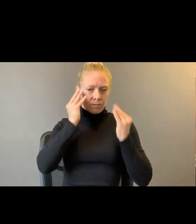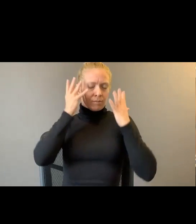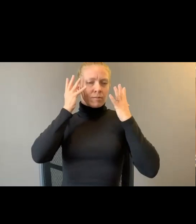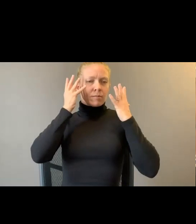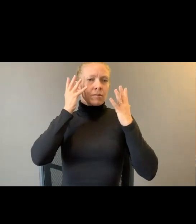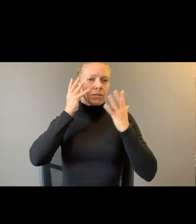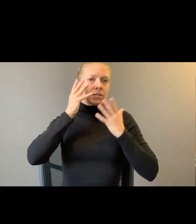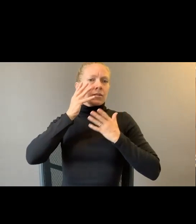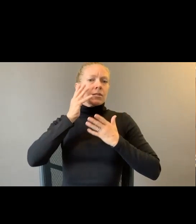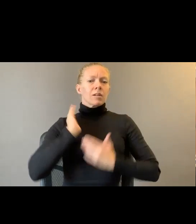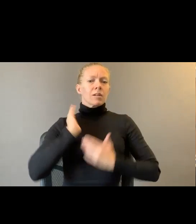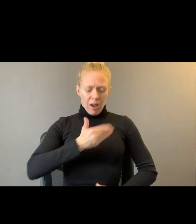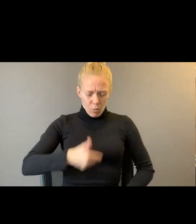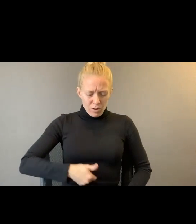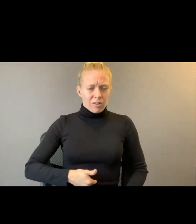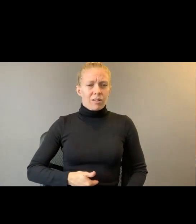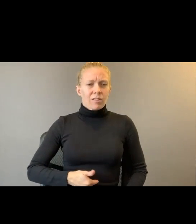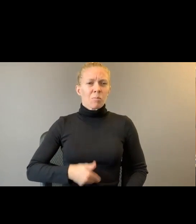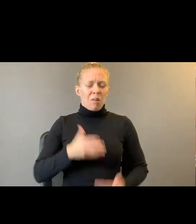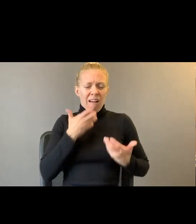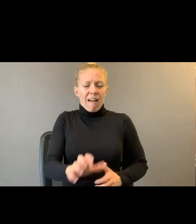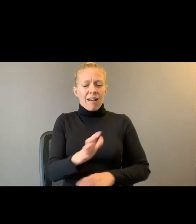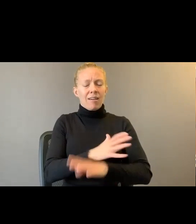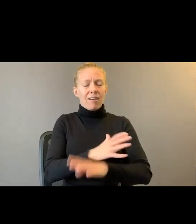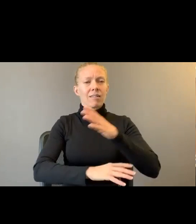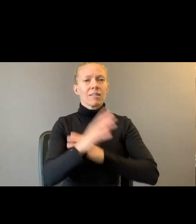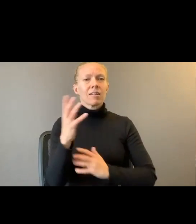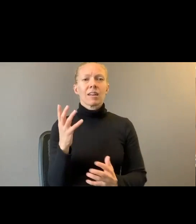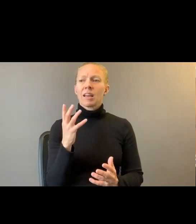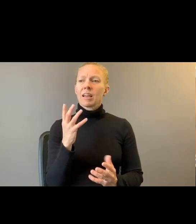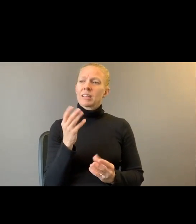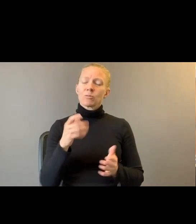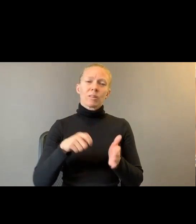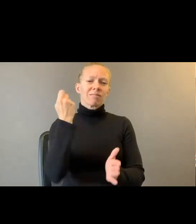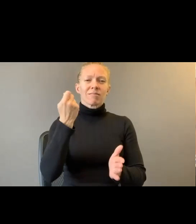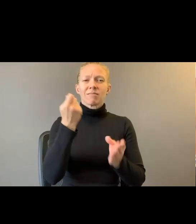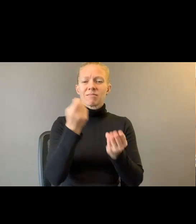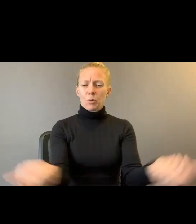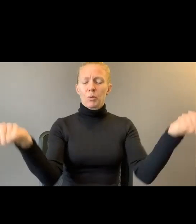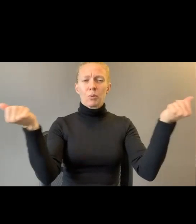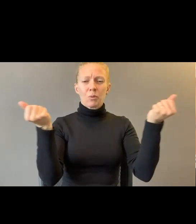own scarred bellies. Our own hot hands ablaze with spent matches with burnt-out love.